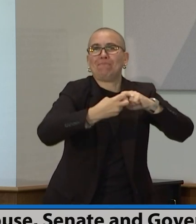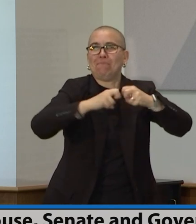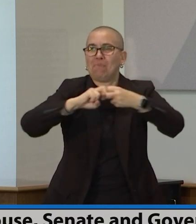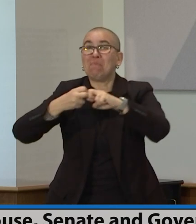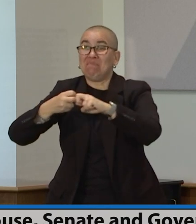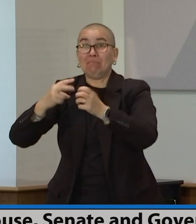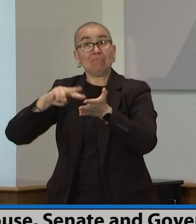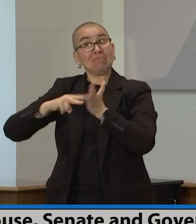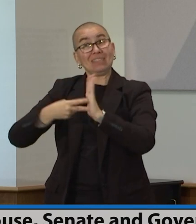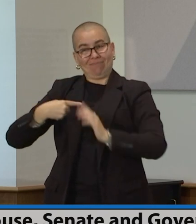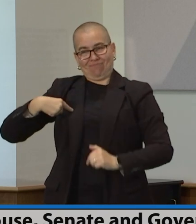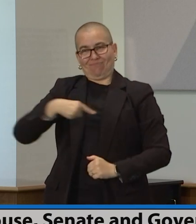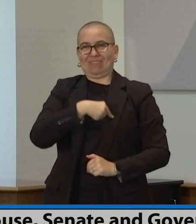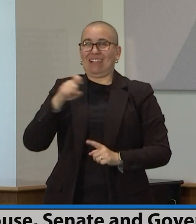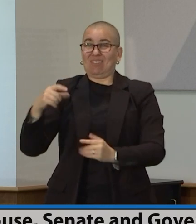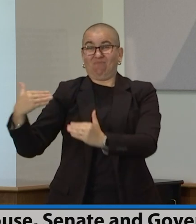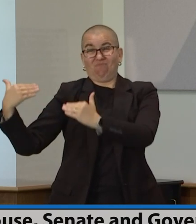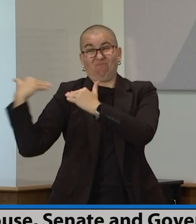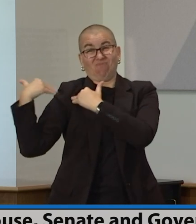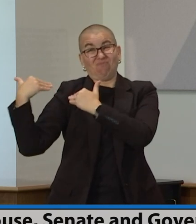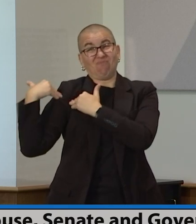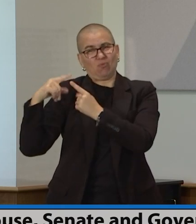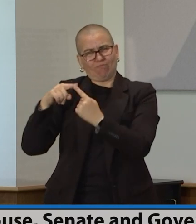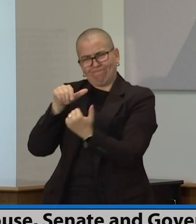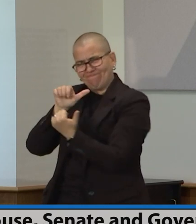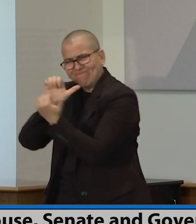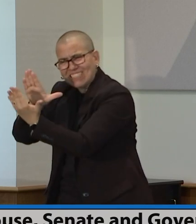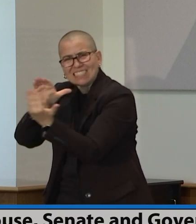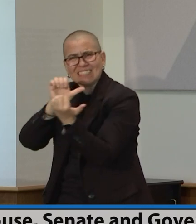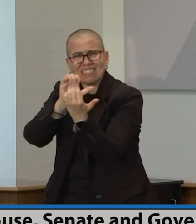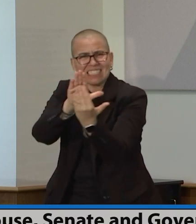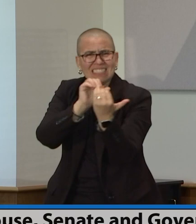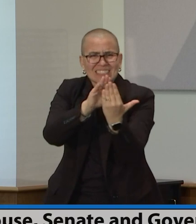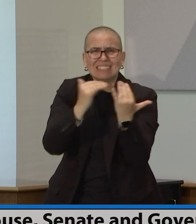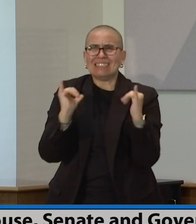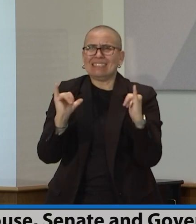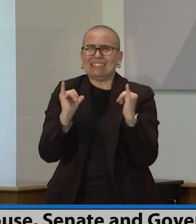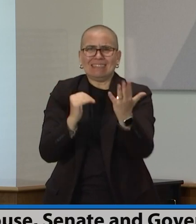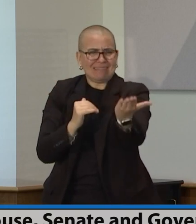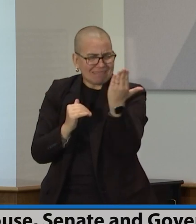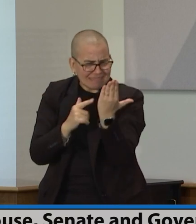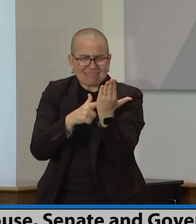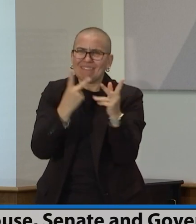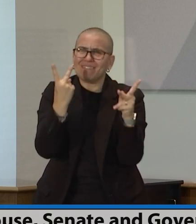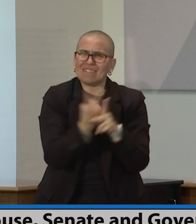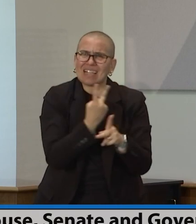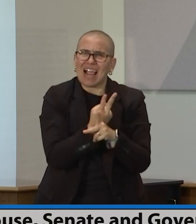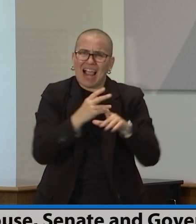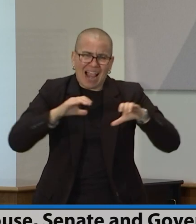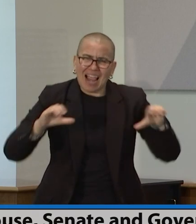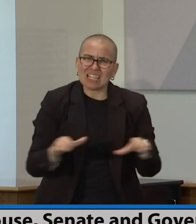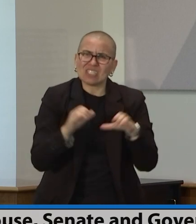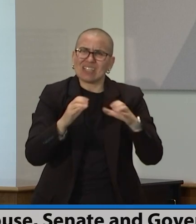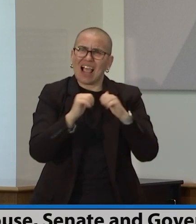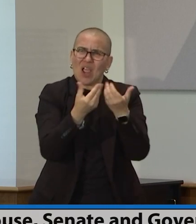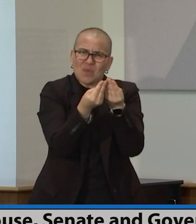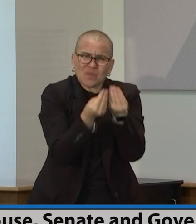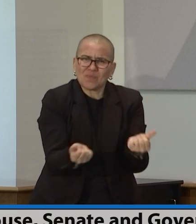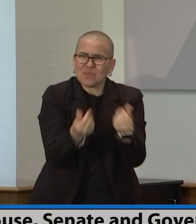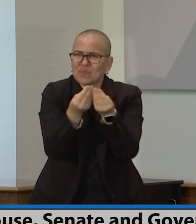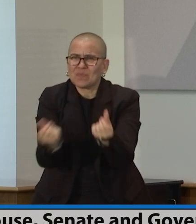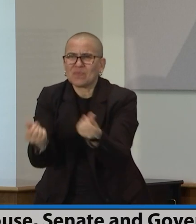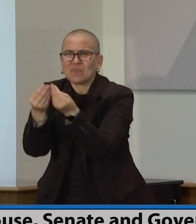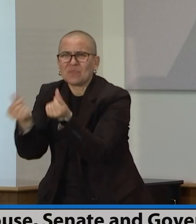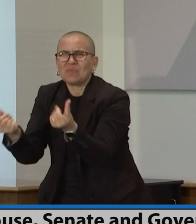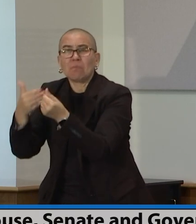14 months and take action even when this pandemic is done. But we've shown once again that there